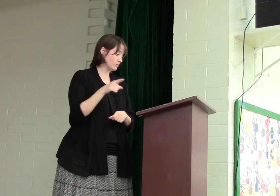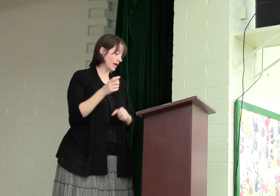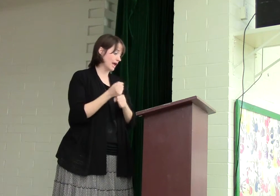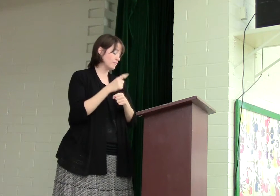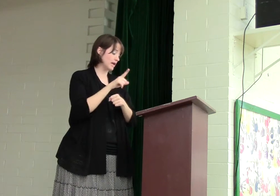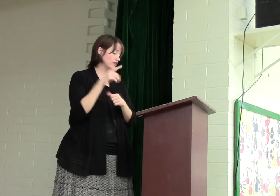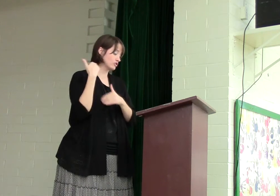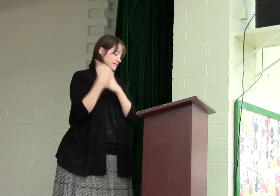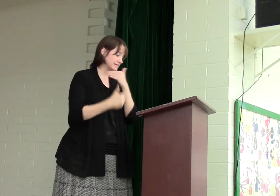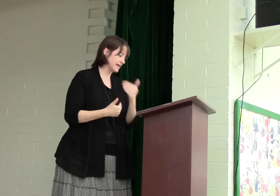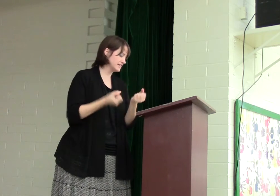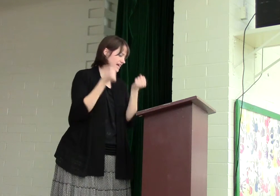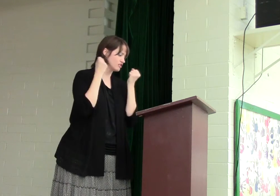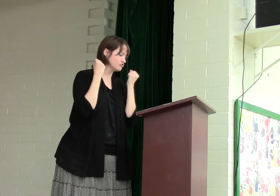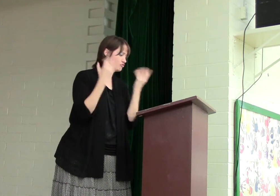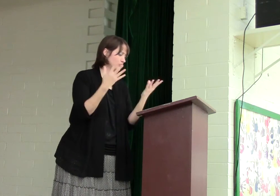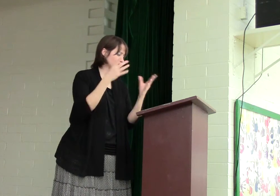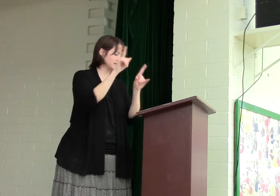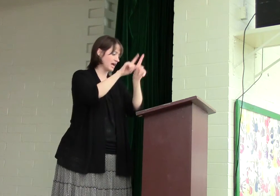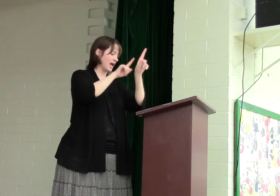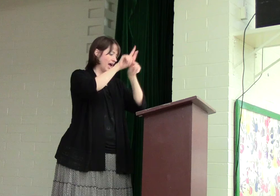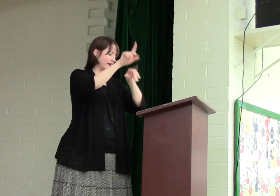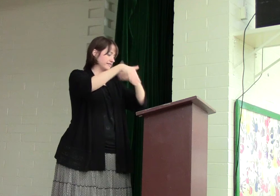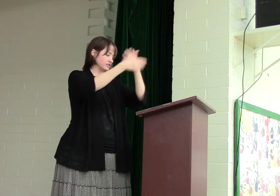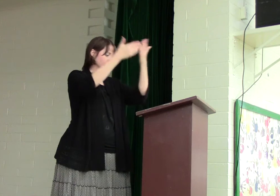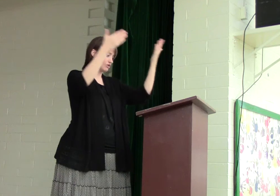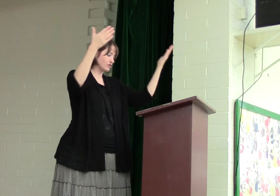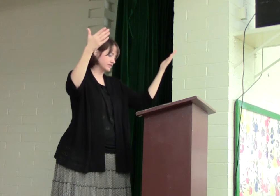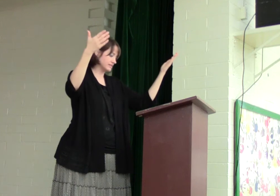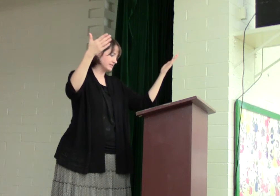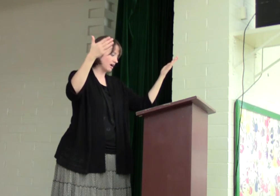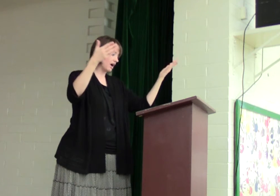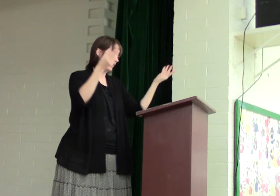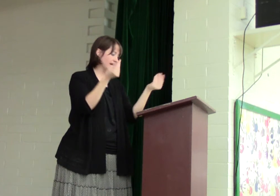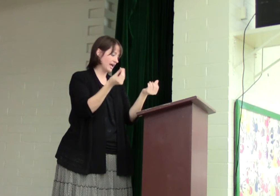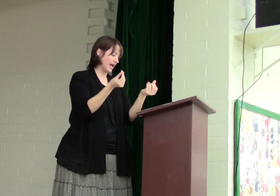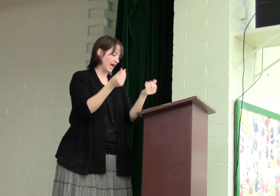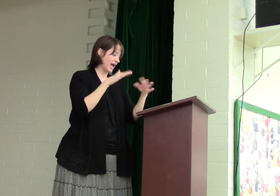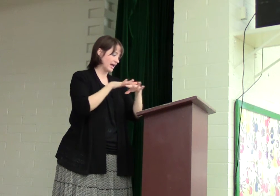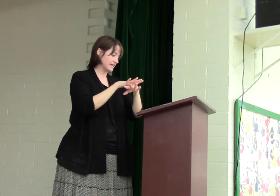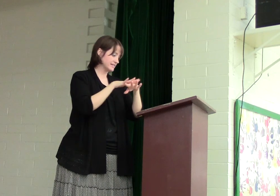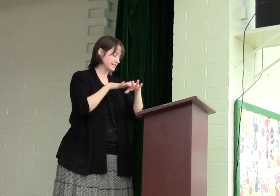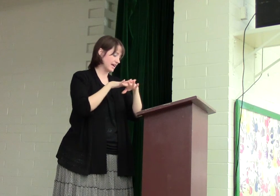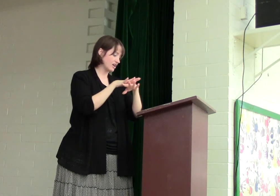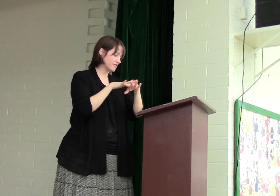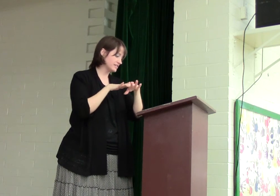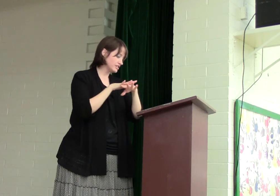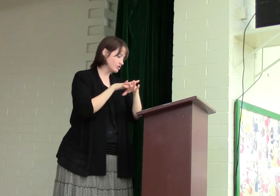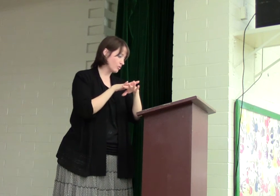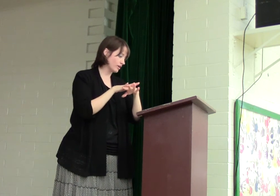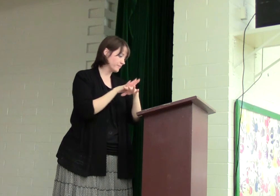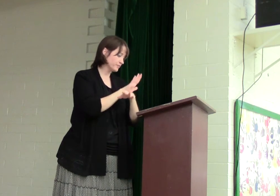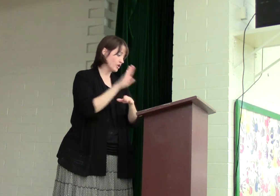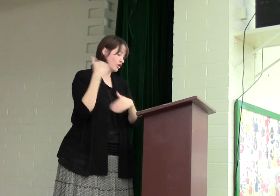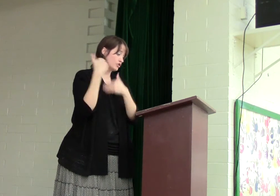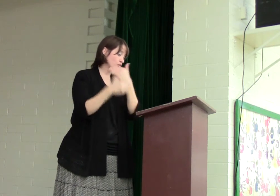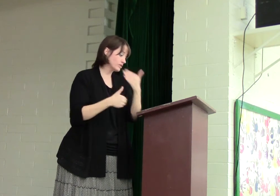and make your descendants as numerous as the stars in the sky and as the sand on the seashore. Therefore, your